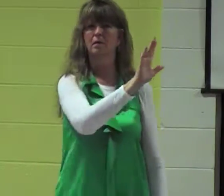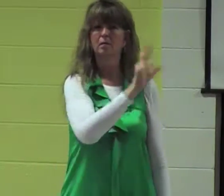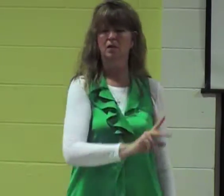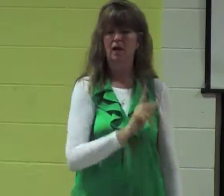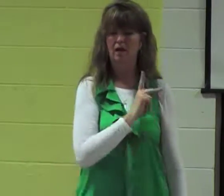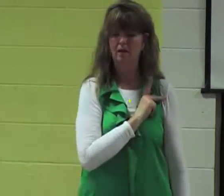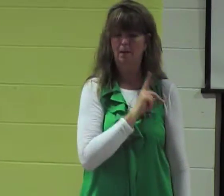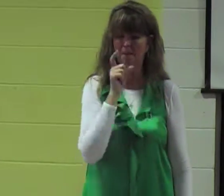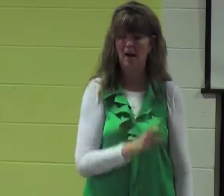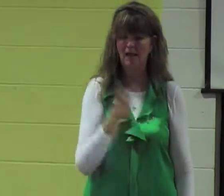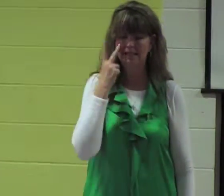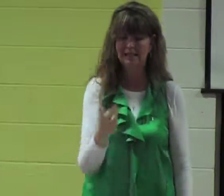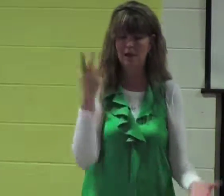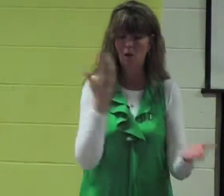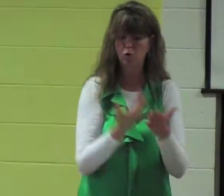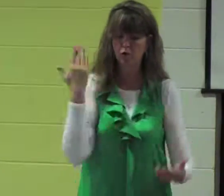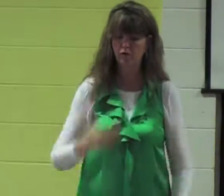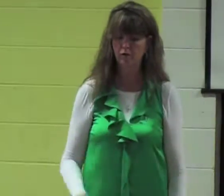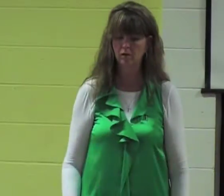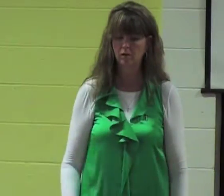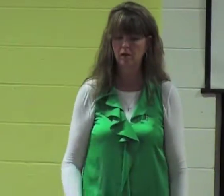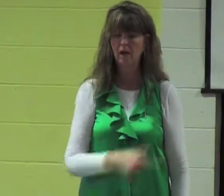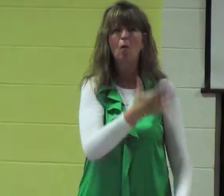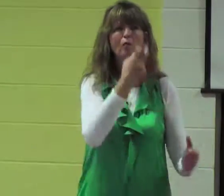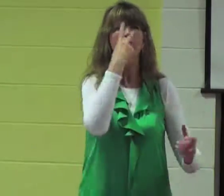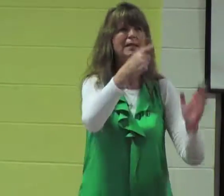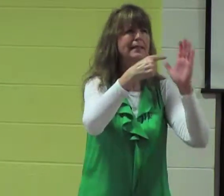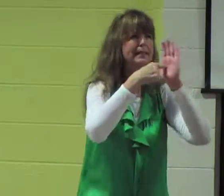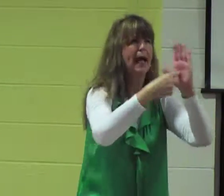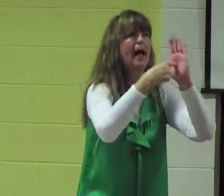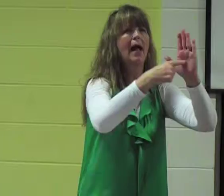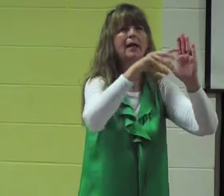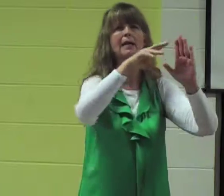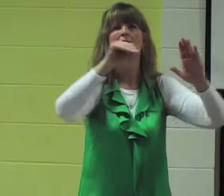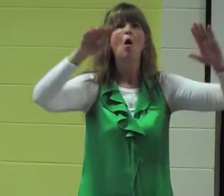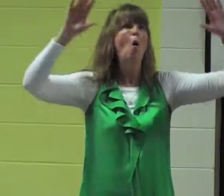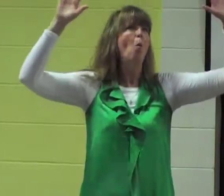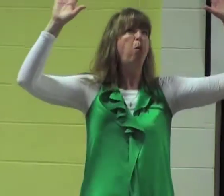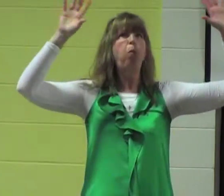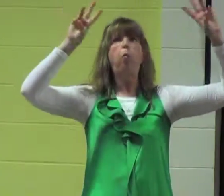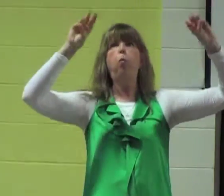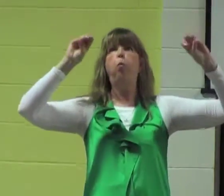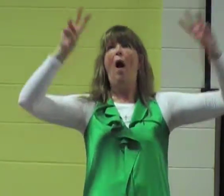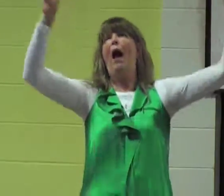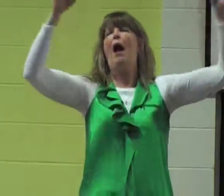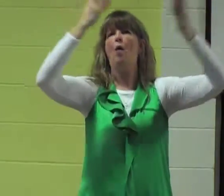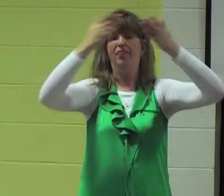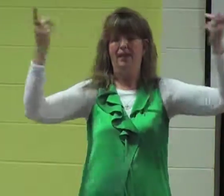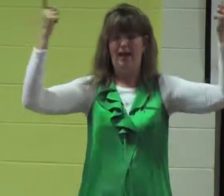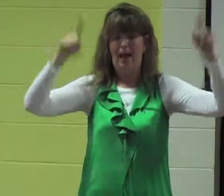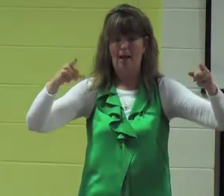The Jews wanted proof. That was their personality. They wanted proof. They wanted to see signs and wonders